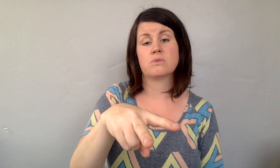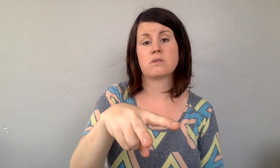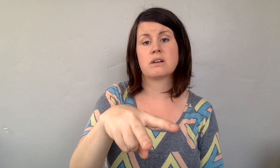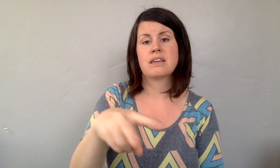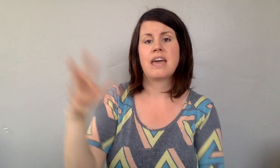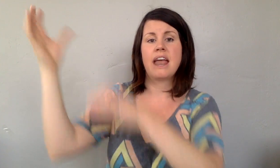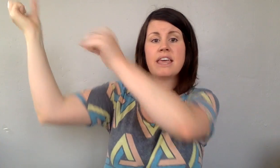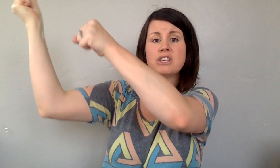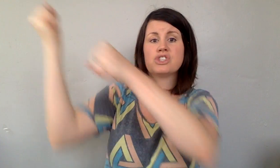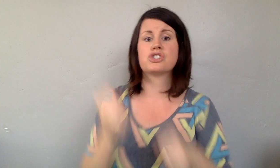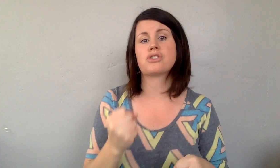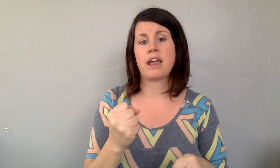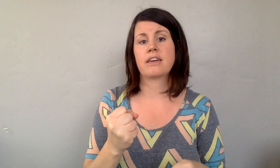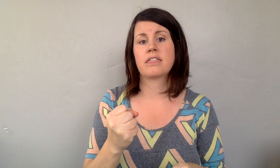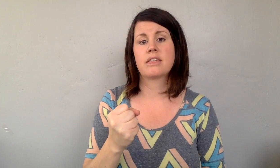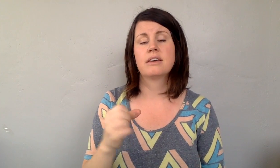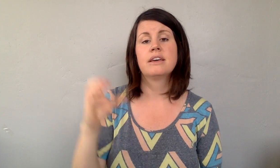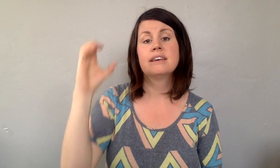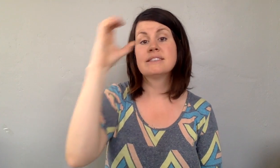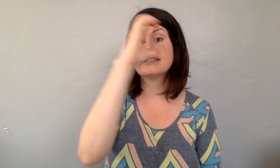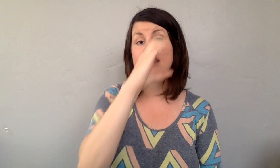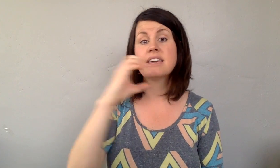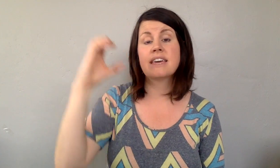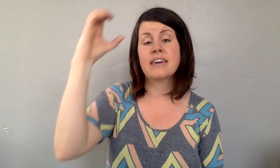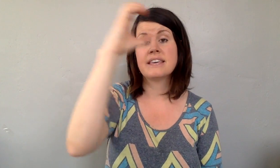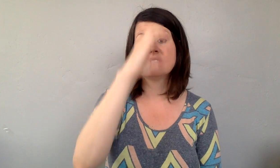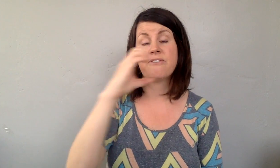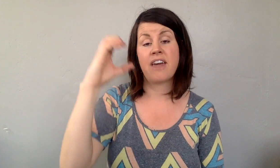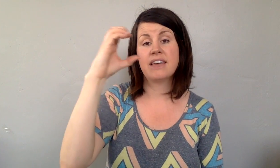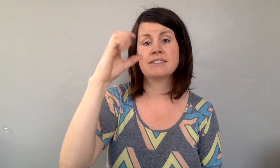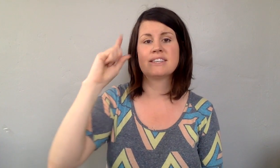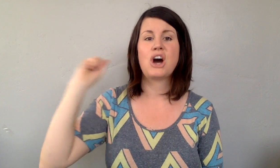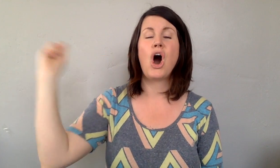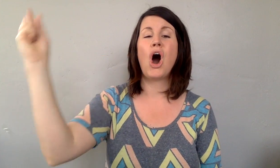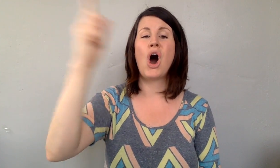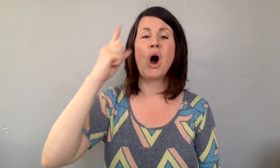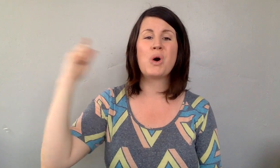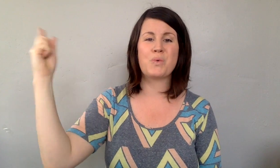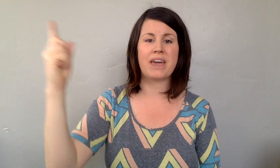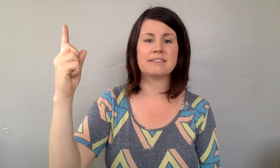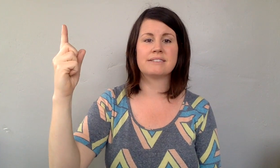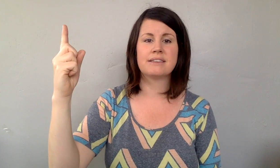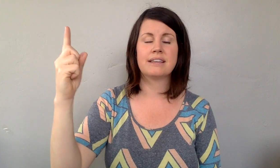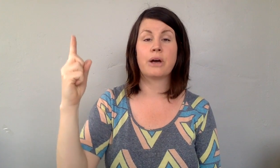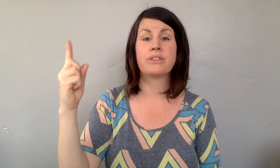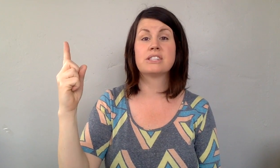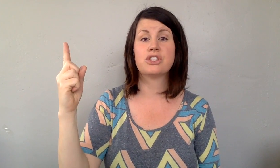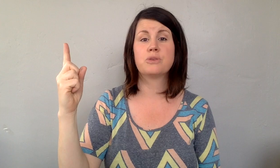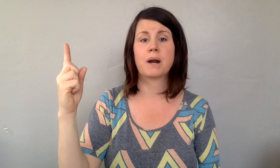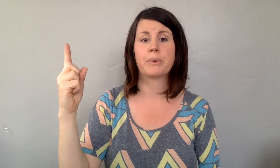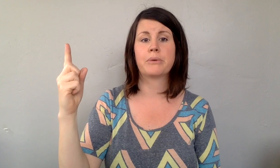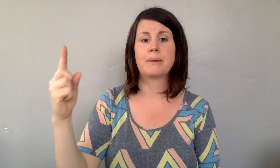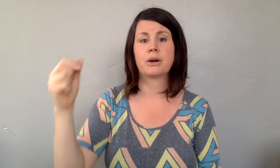Lord and his strength. Seek his face always. Now this is the new part we remember.